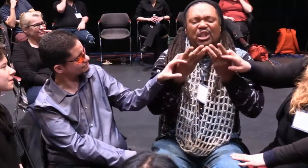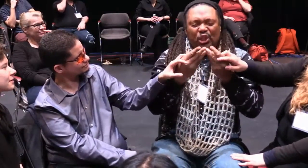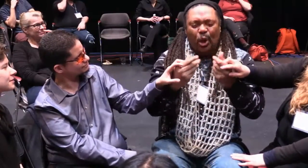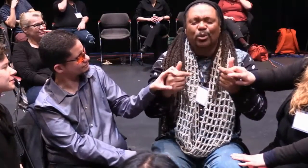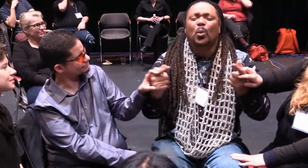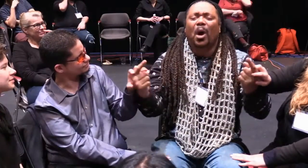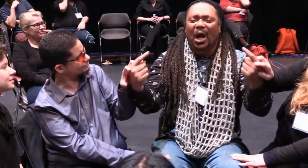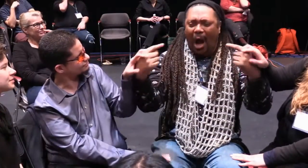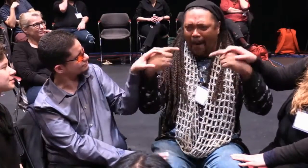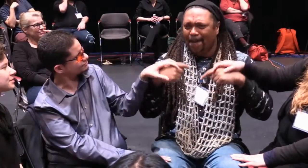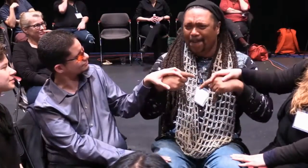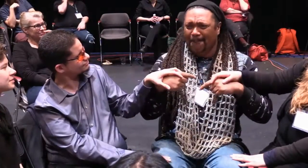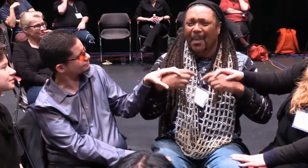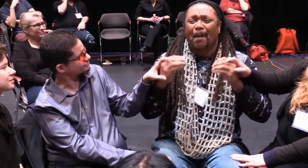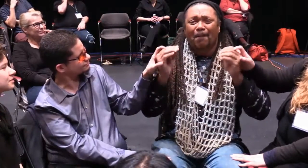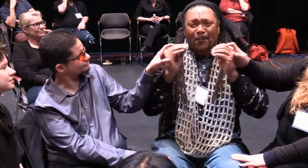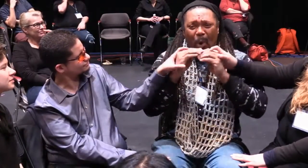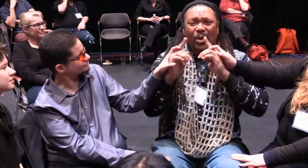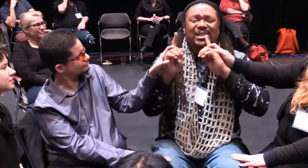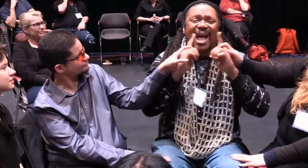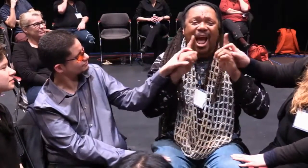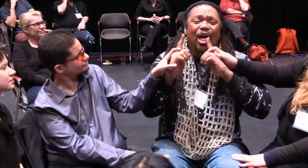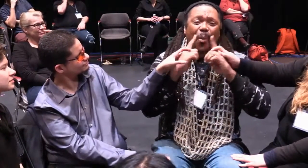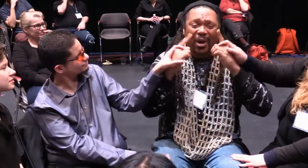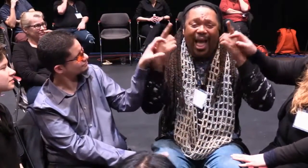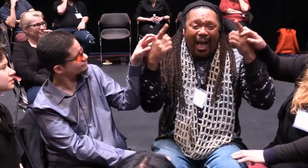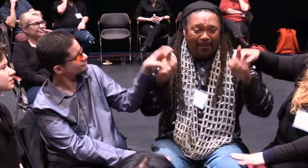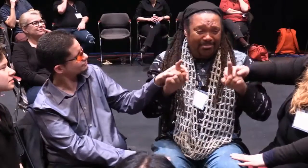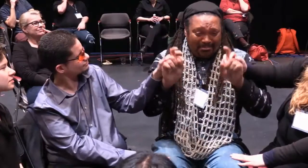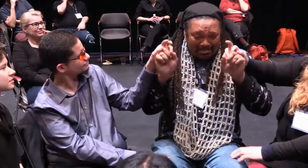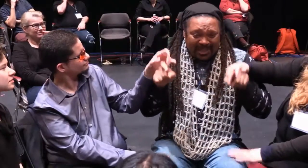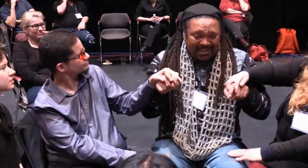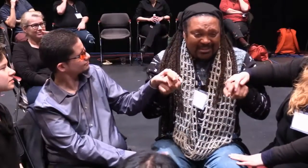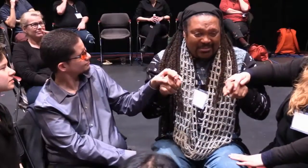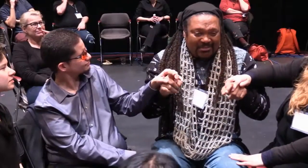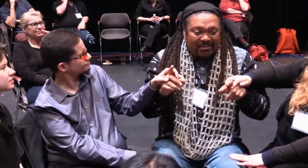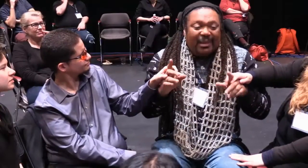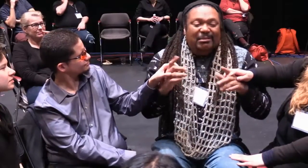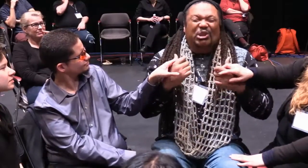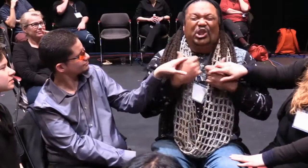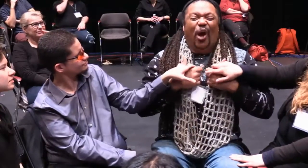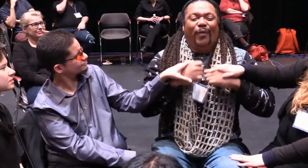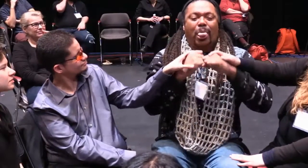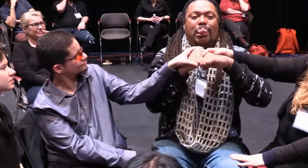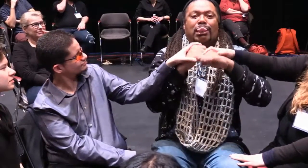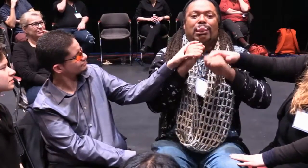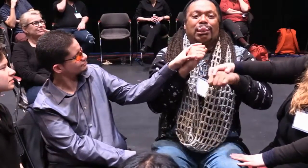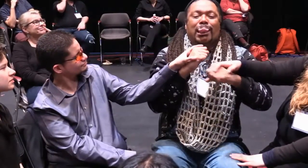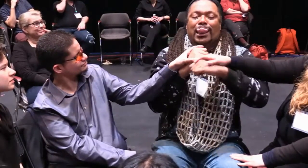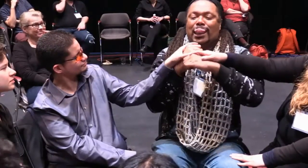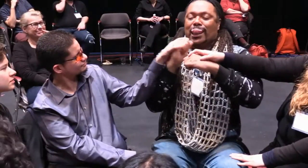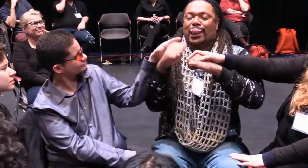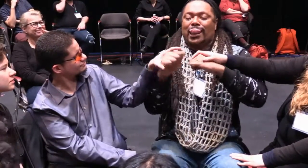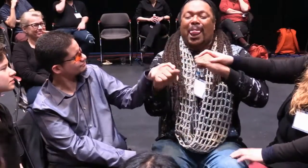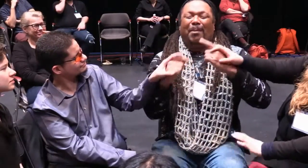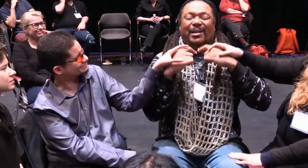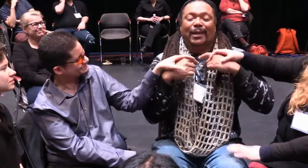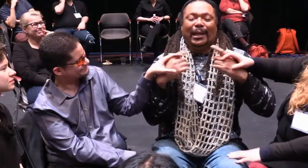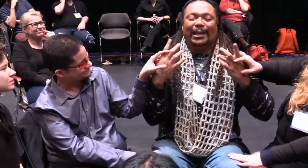The work continues. We're never at a place of being complete. It's an ongoing dialogue. It's always active. It's alive. Now, I'm going to